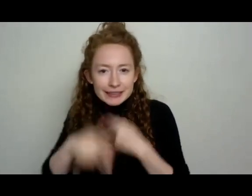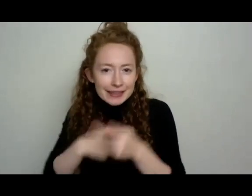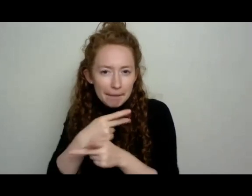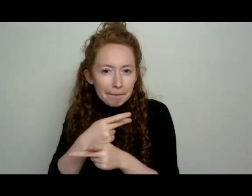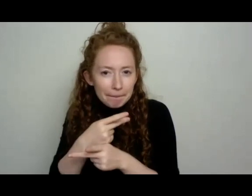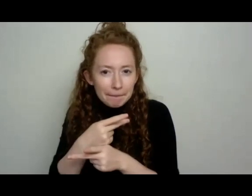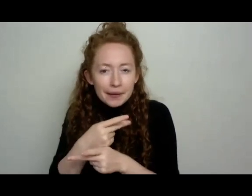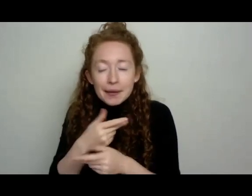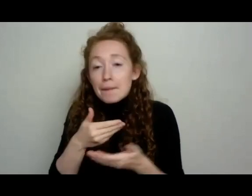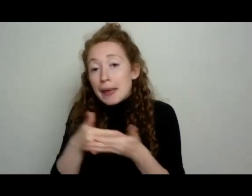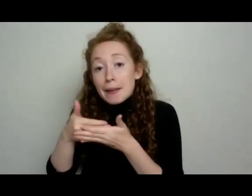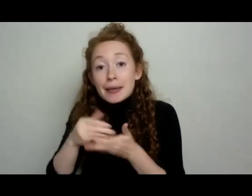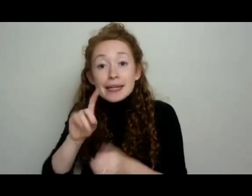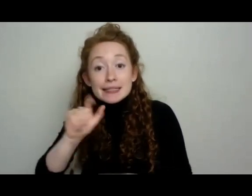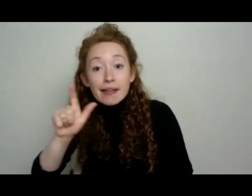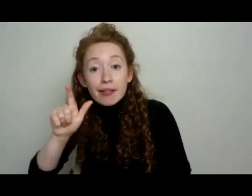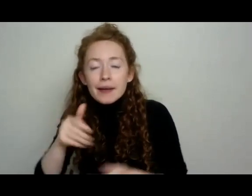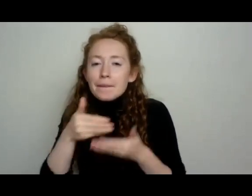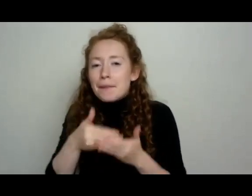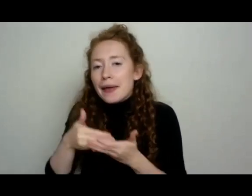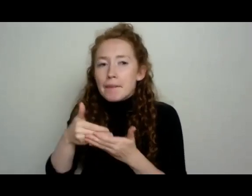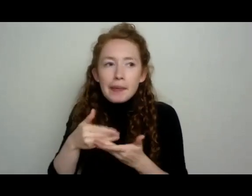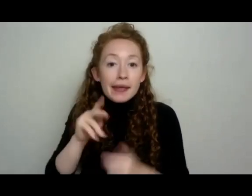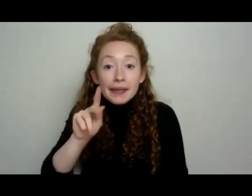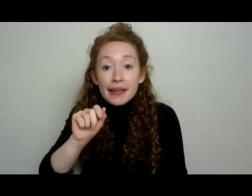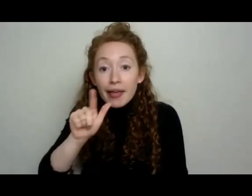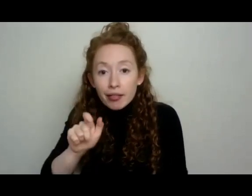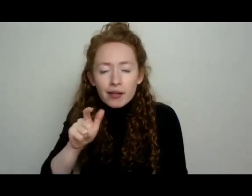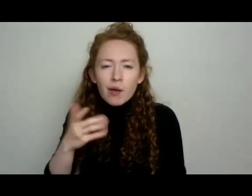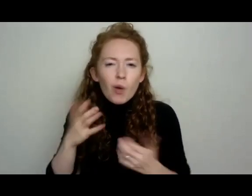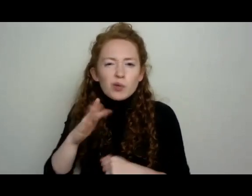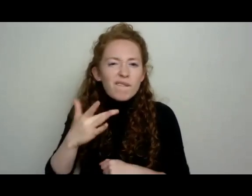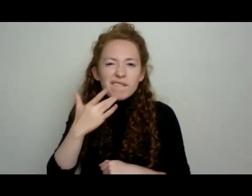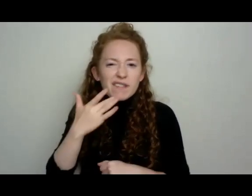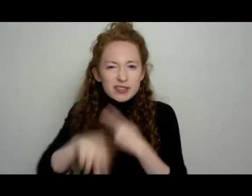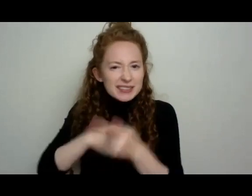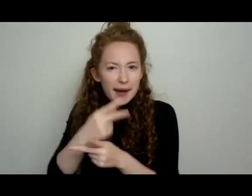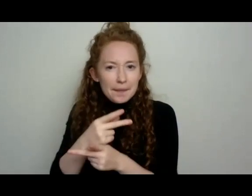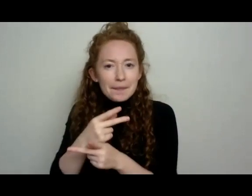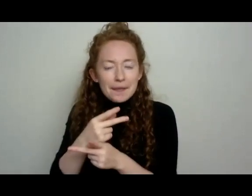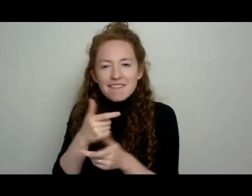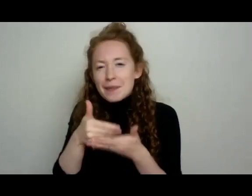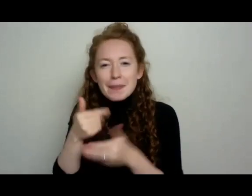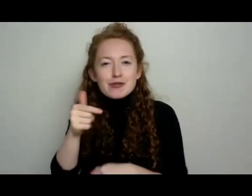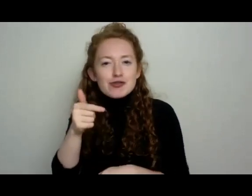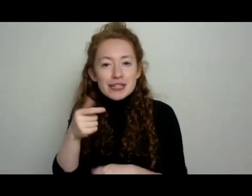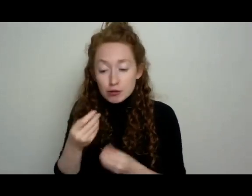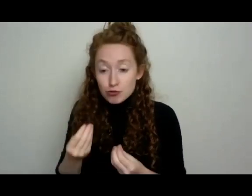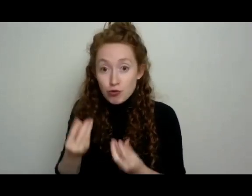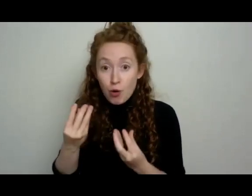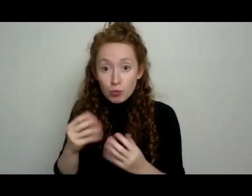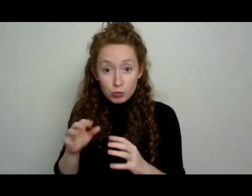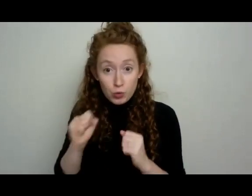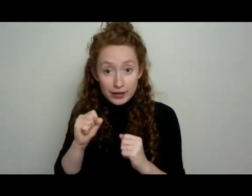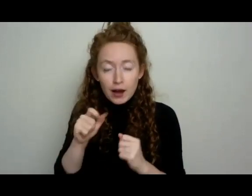basil or baby dill cilantro, baby lettuce, baby kale, what is your favorite baby green? So that that is quick growing. So